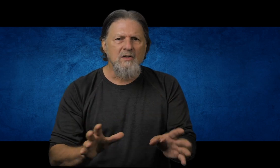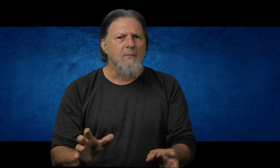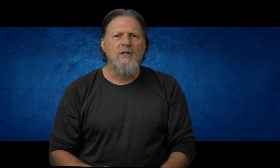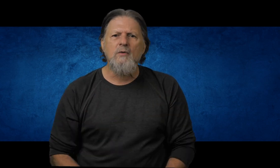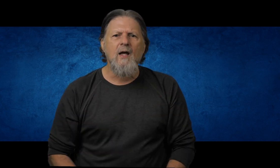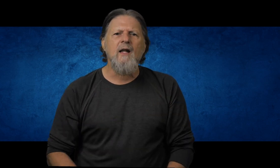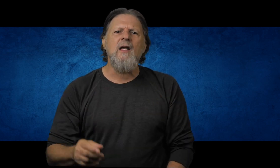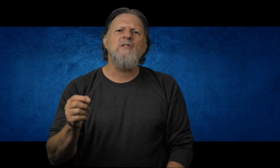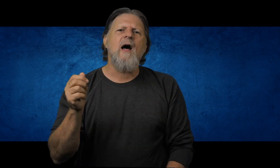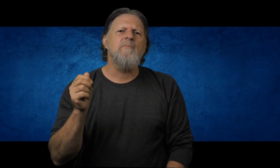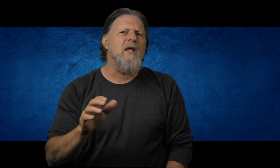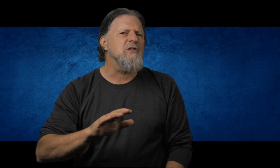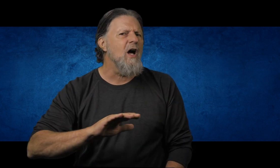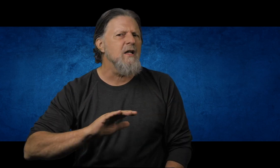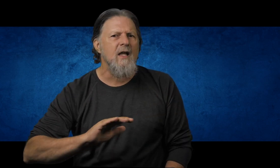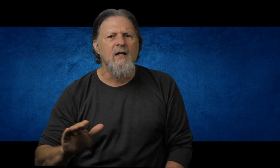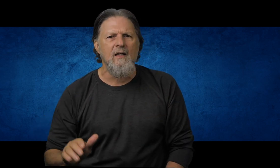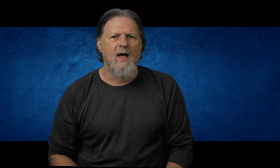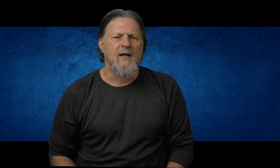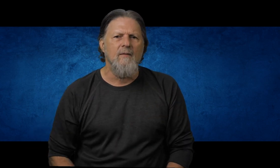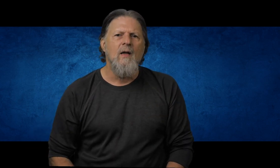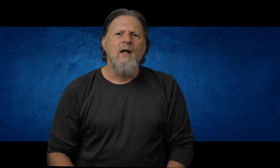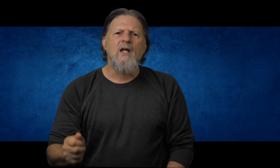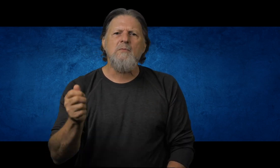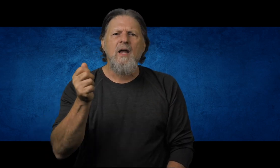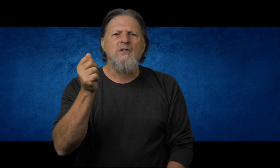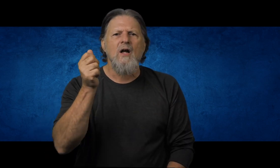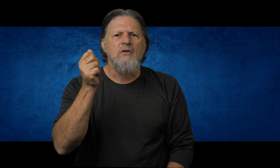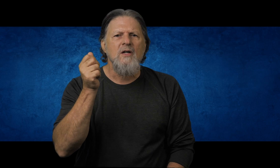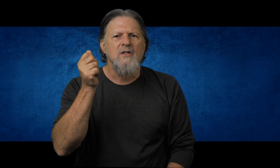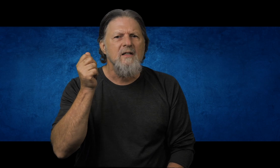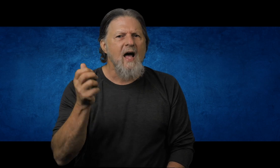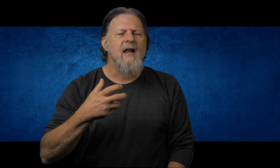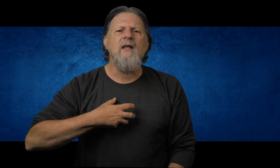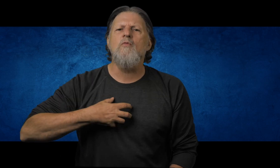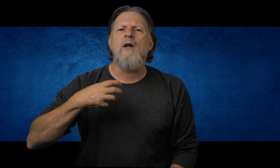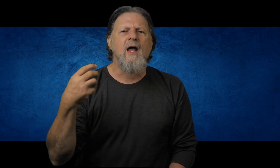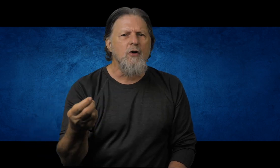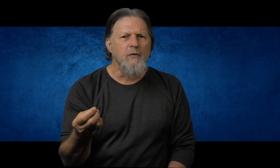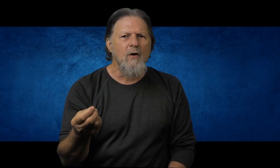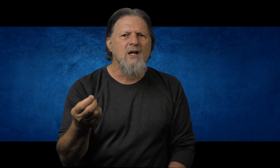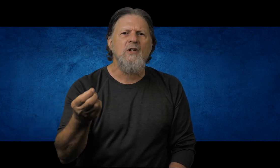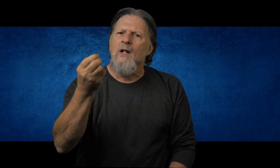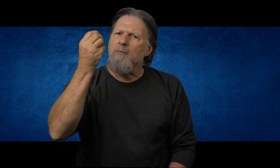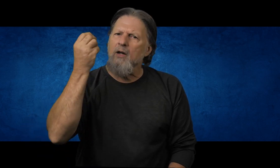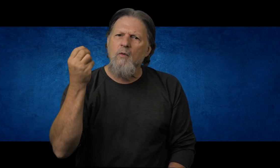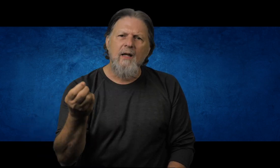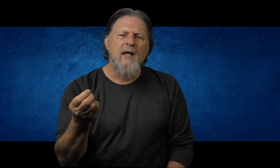acceptance with God is not based on any of that. It's based on trusting not in what I do for Christ, but in what he